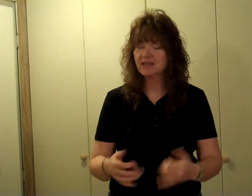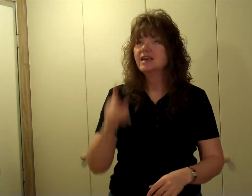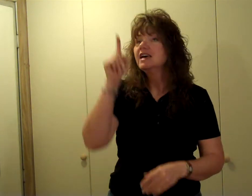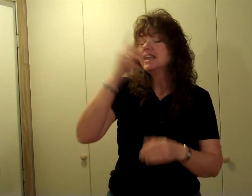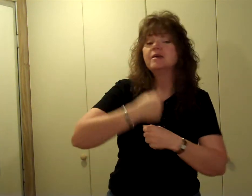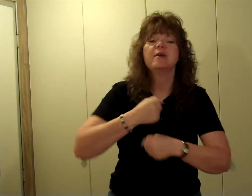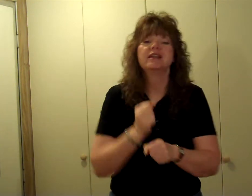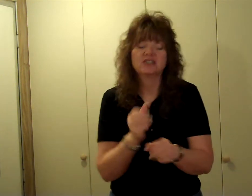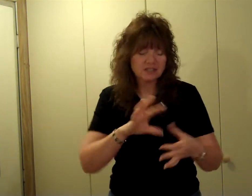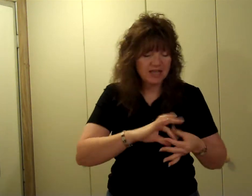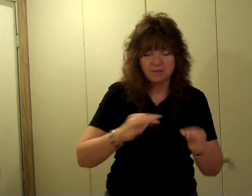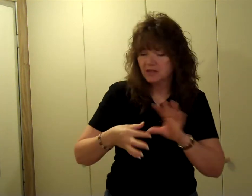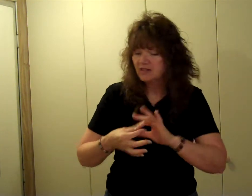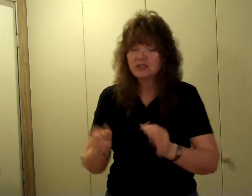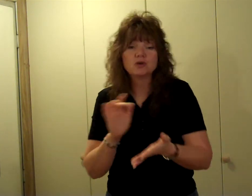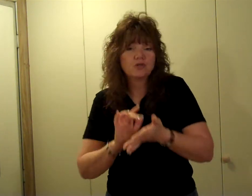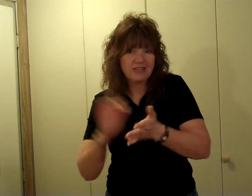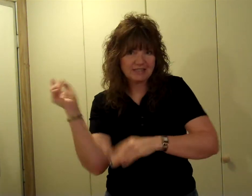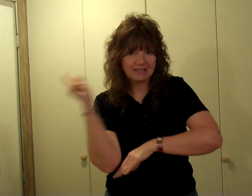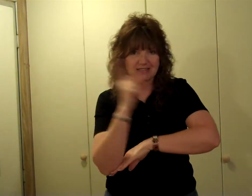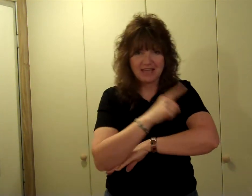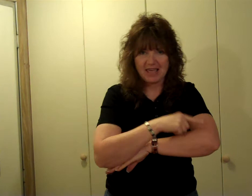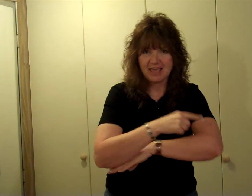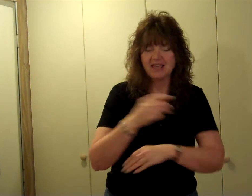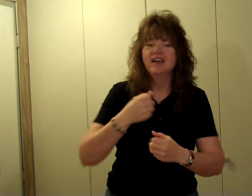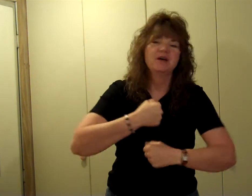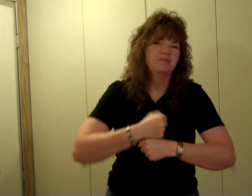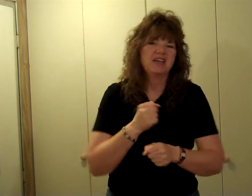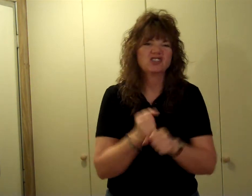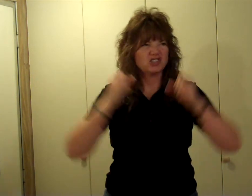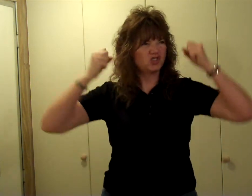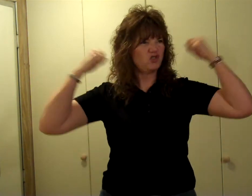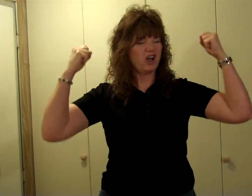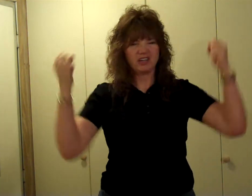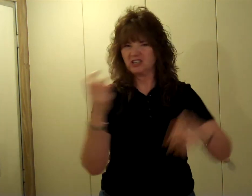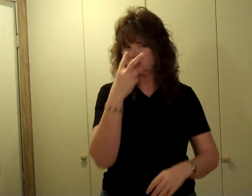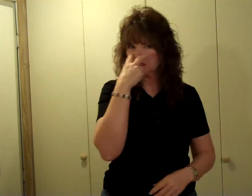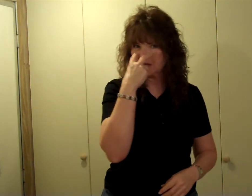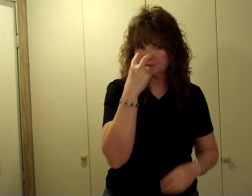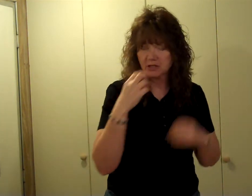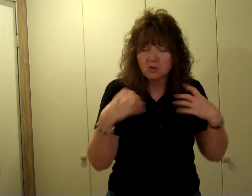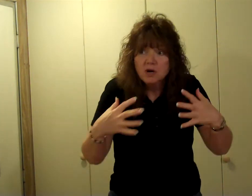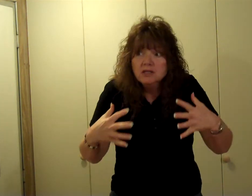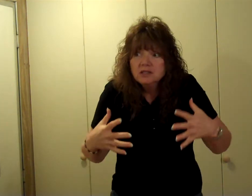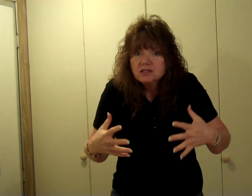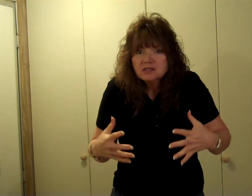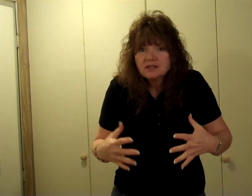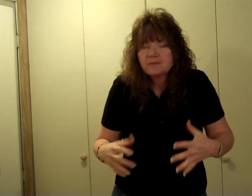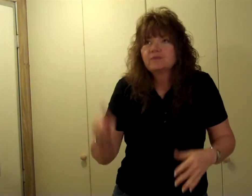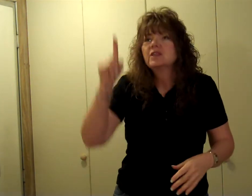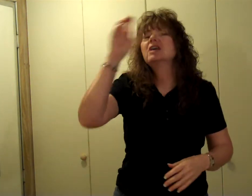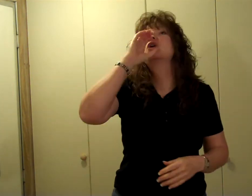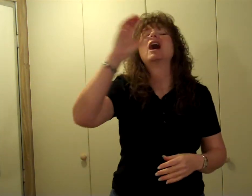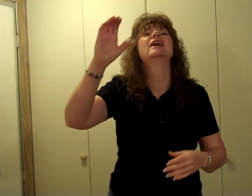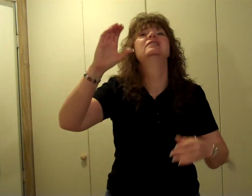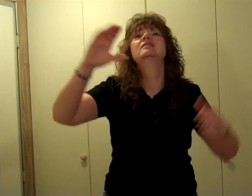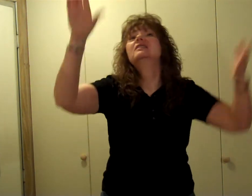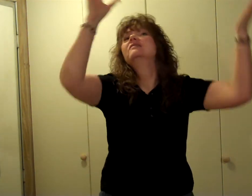He made a statement that to this day, makes the strongest statements. He cried, Lord